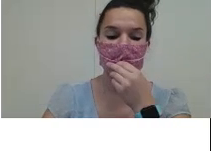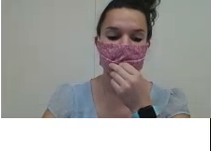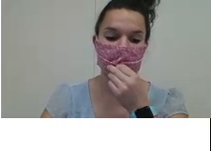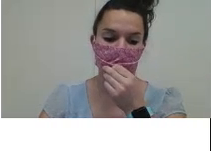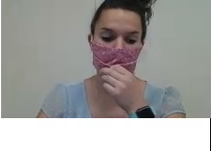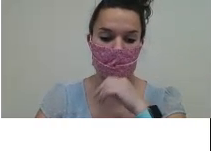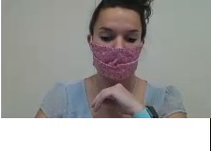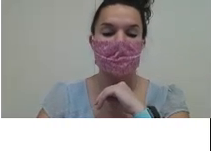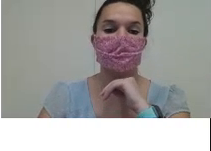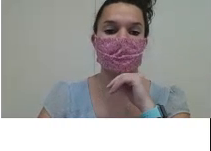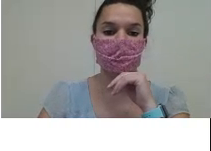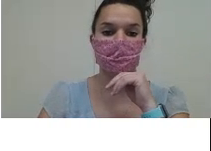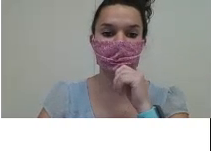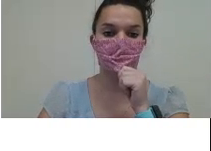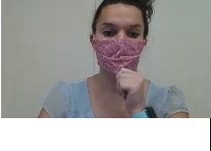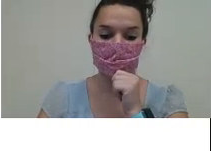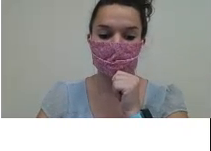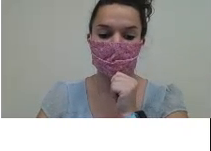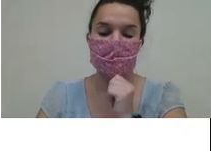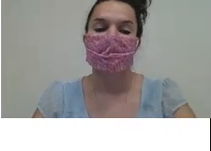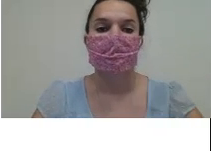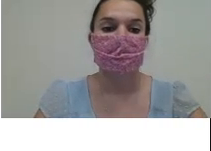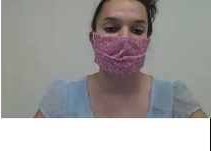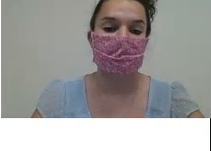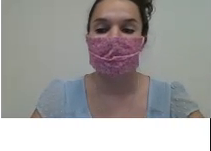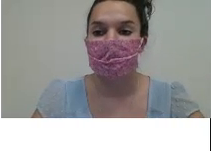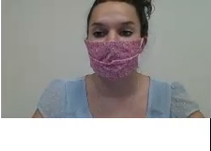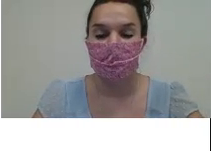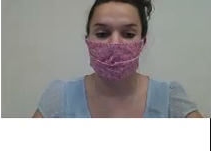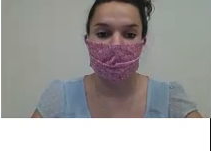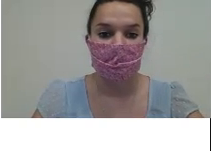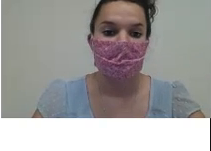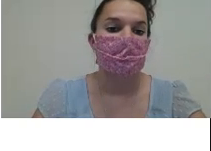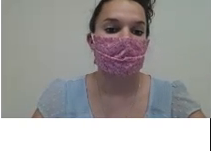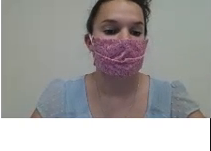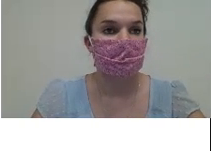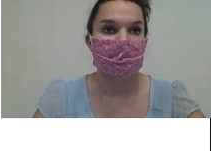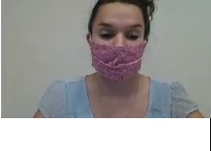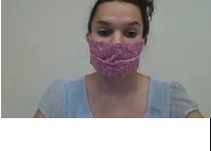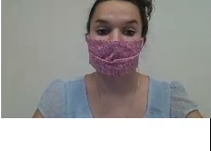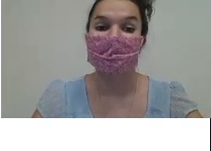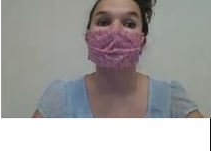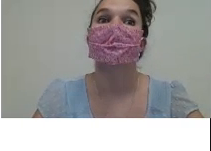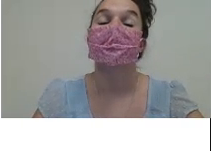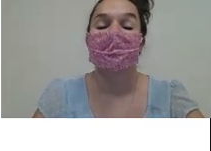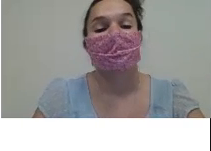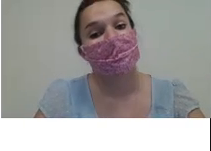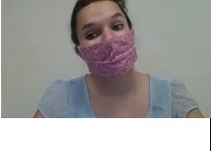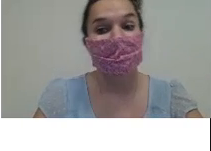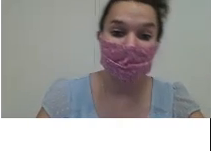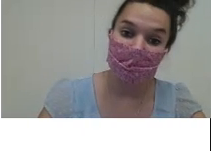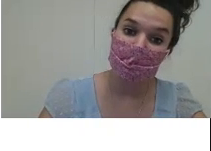Awesome. Two little bears climbing up a tree. Along came another.